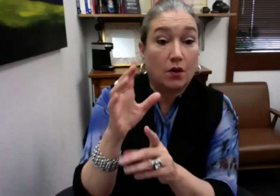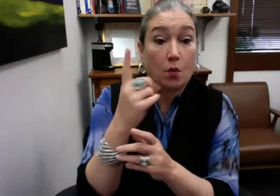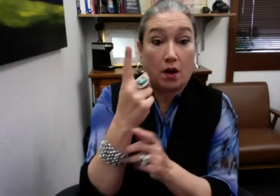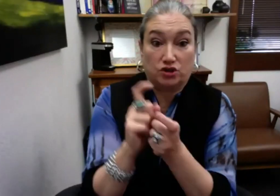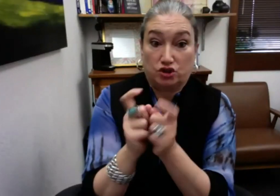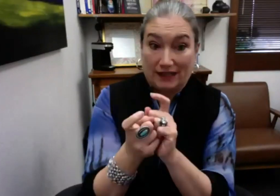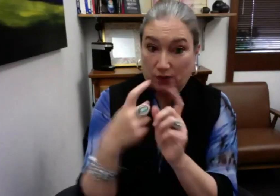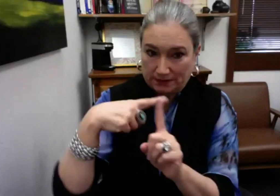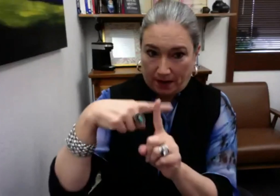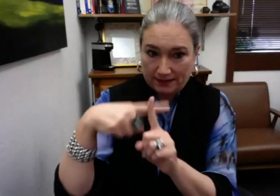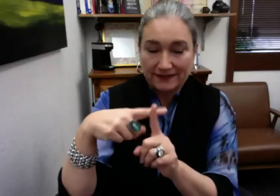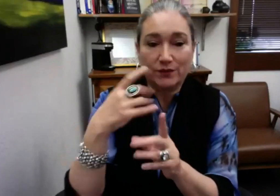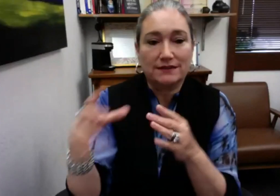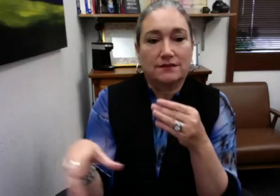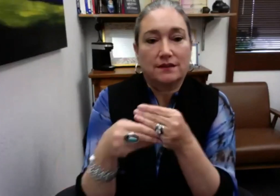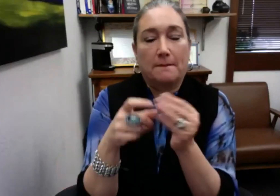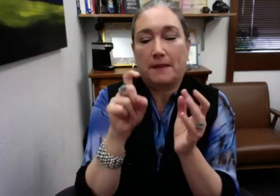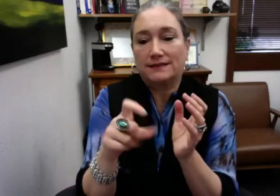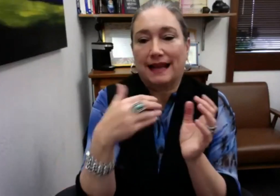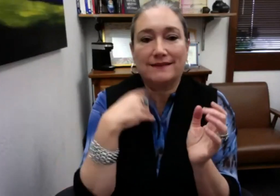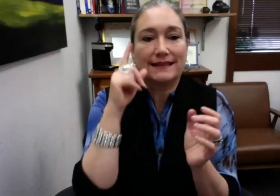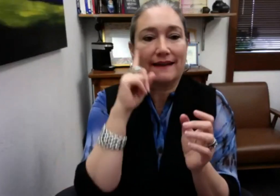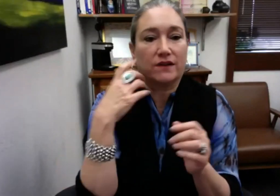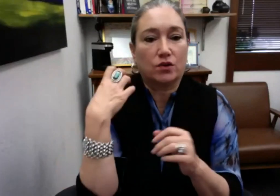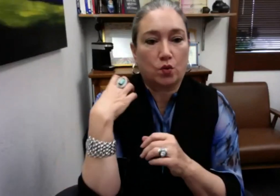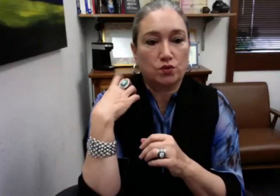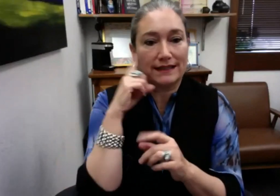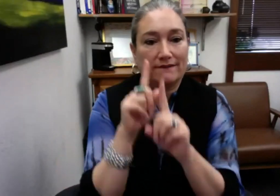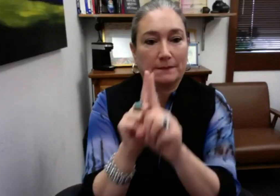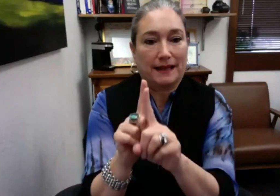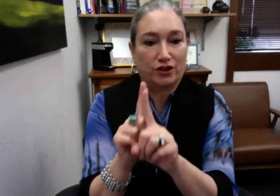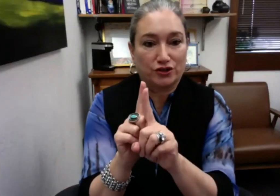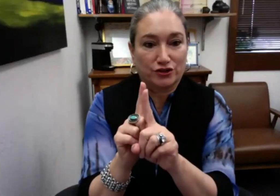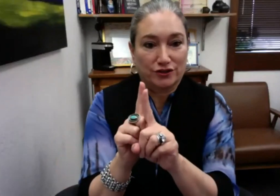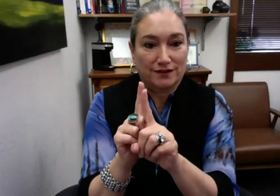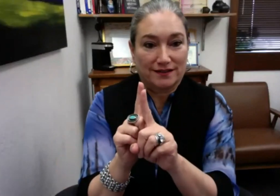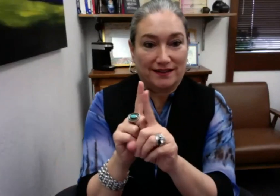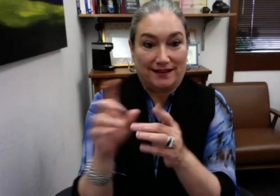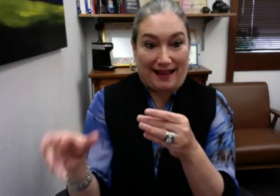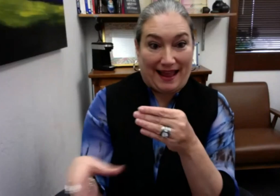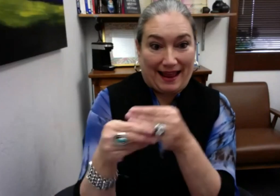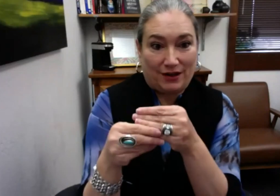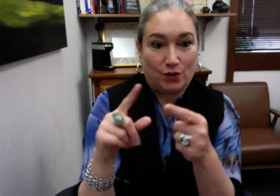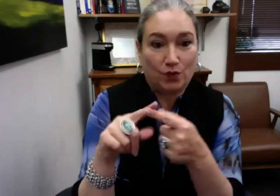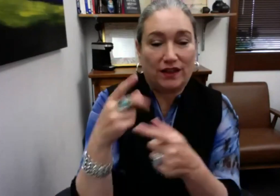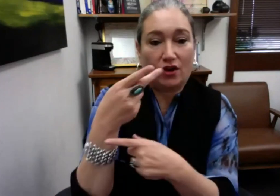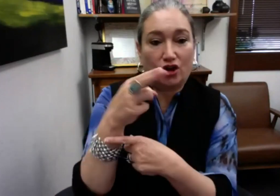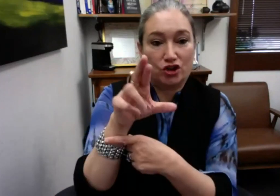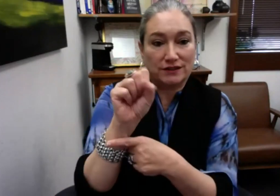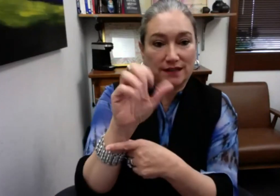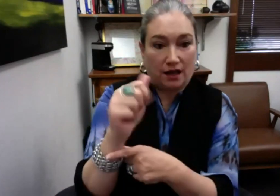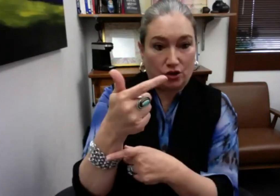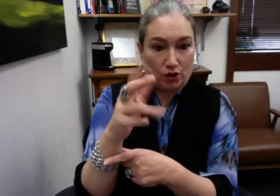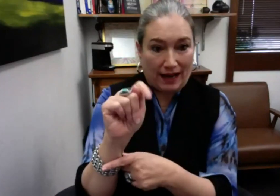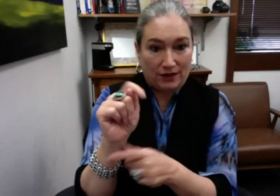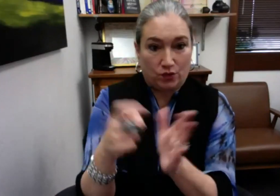Holmes. And so she's been hitting the floor hard, trying to make sure that you have a Deaf coach and a Deaf mentor with these